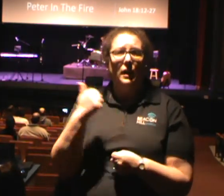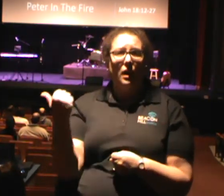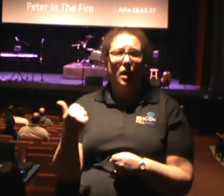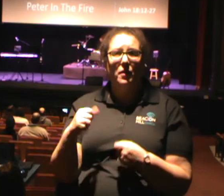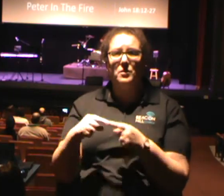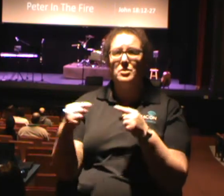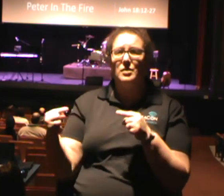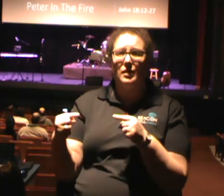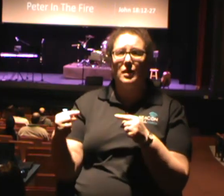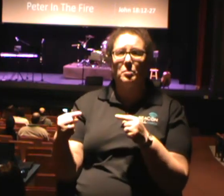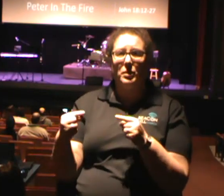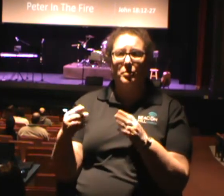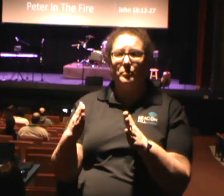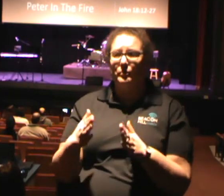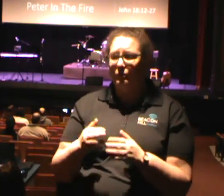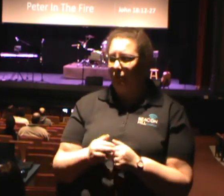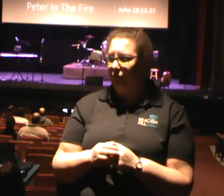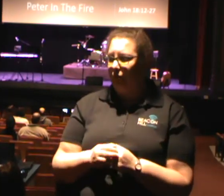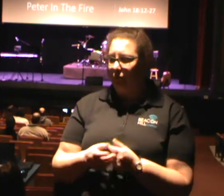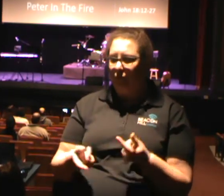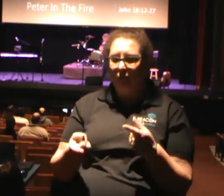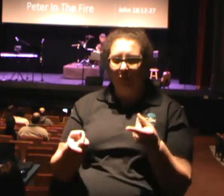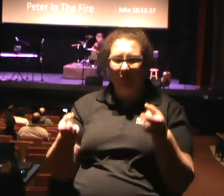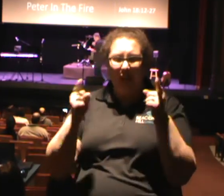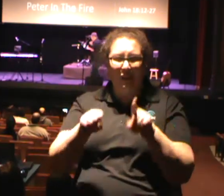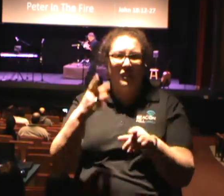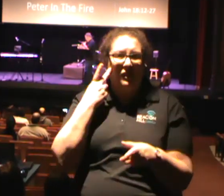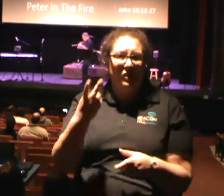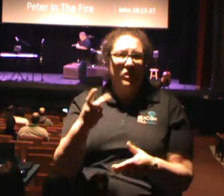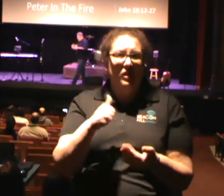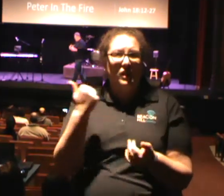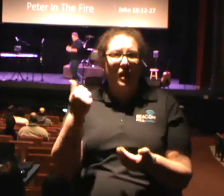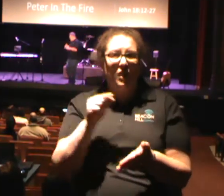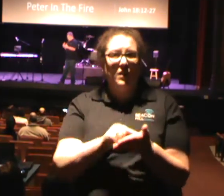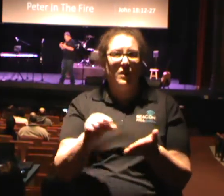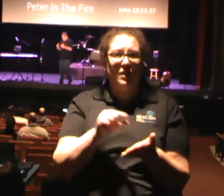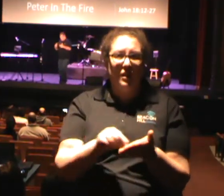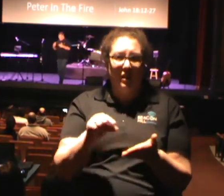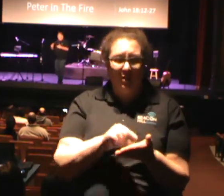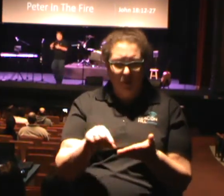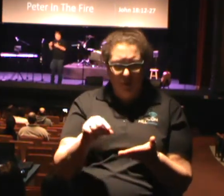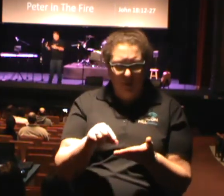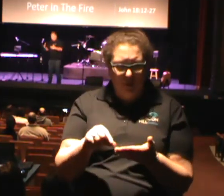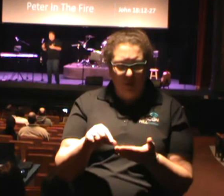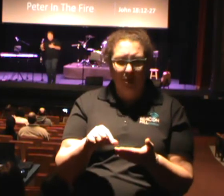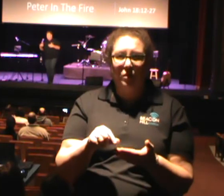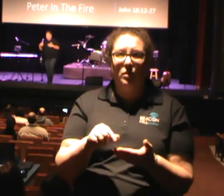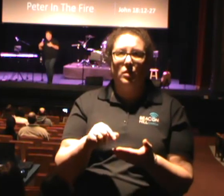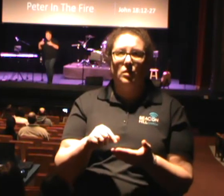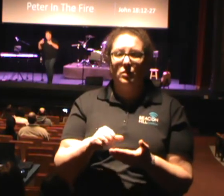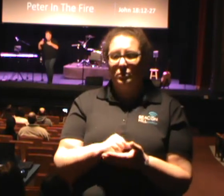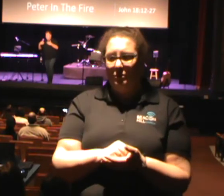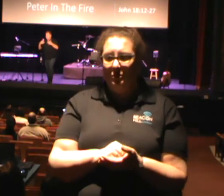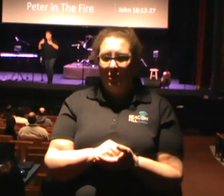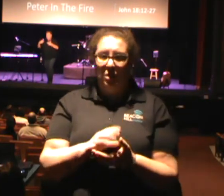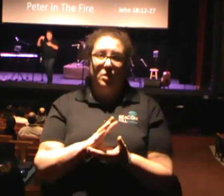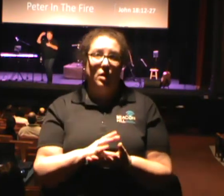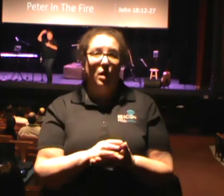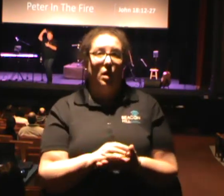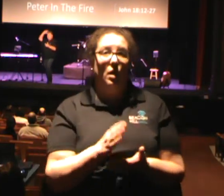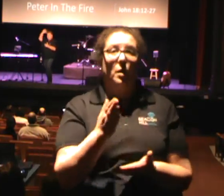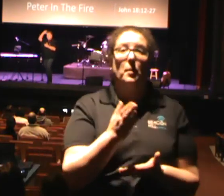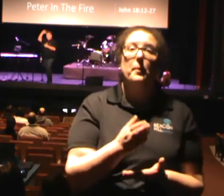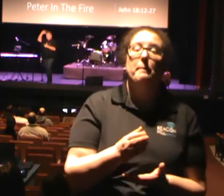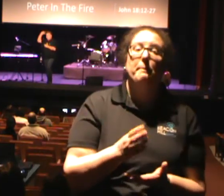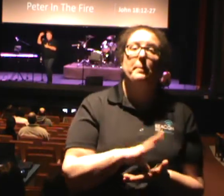enemy? And we look at the other gospel accounts of this time here, we can see Peter actually cursing, then he starts cursing himself,